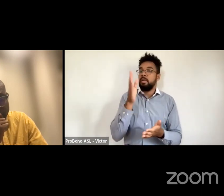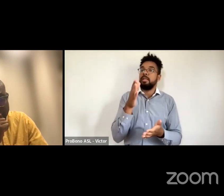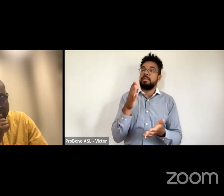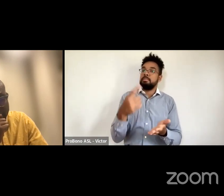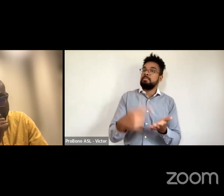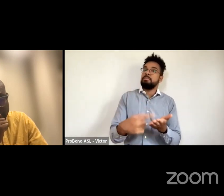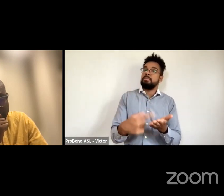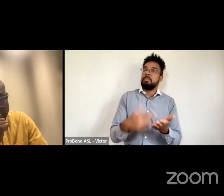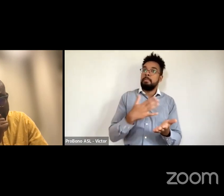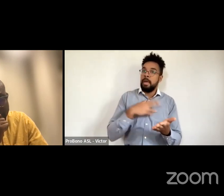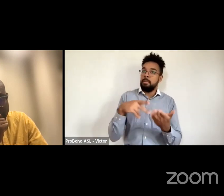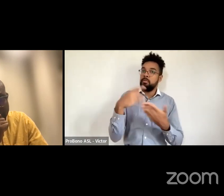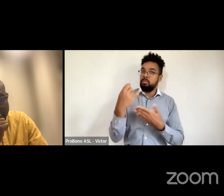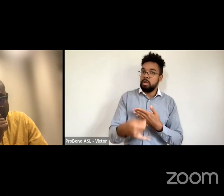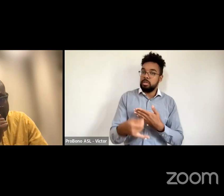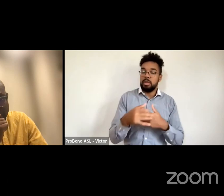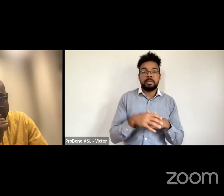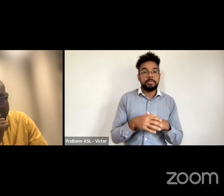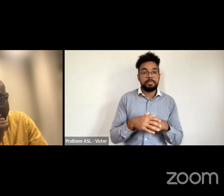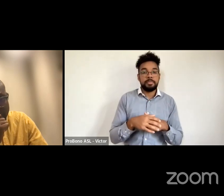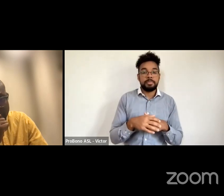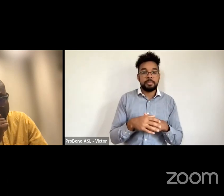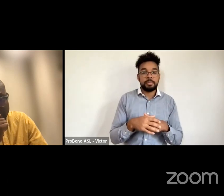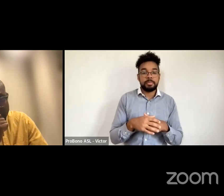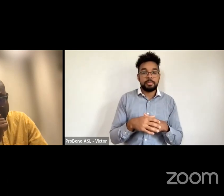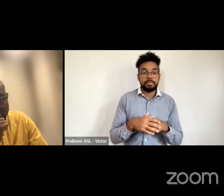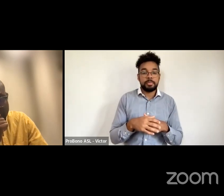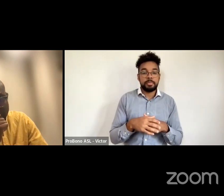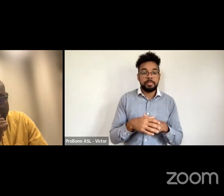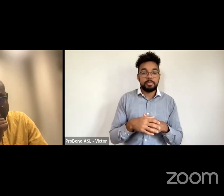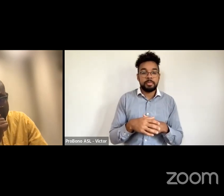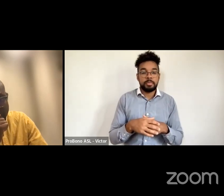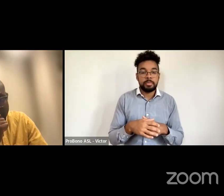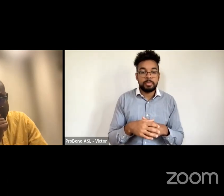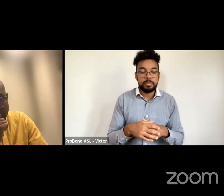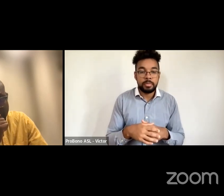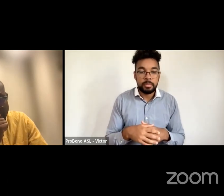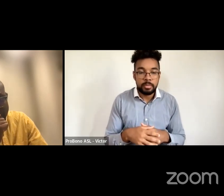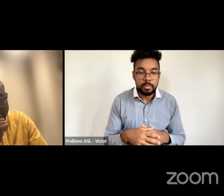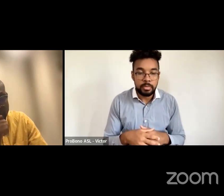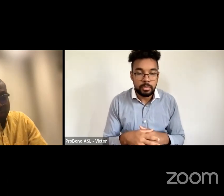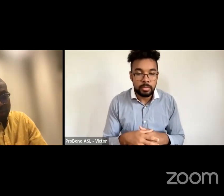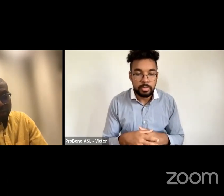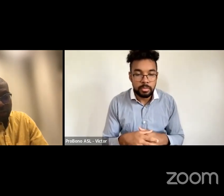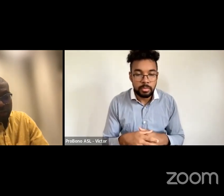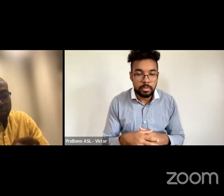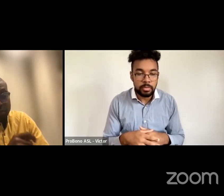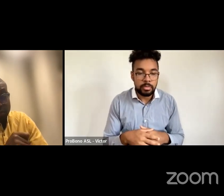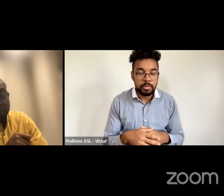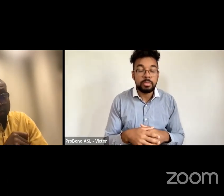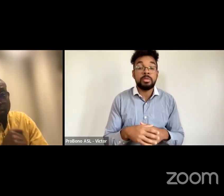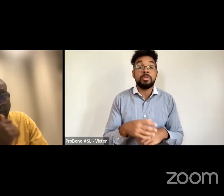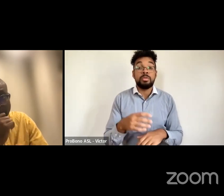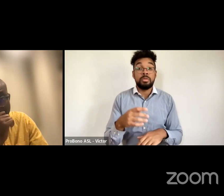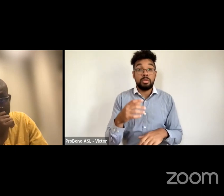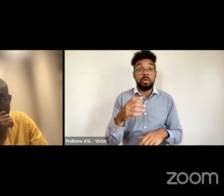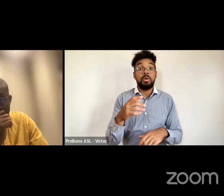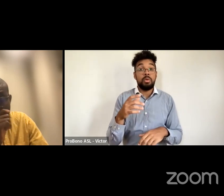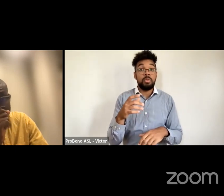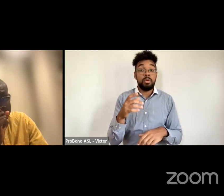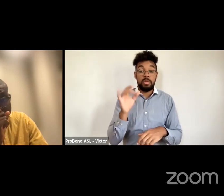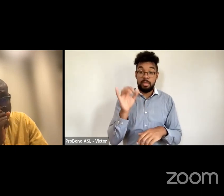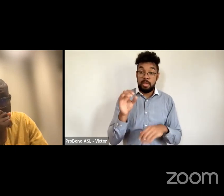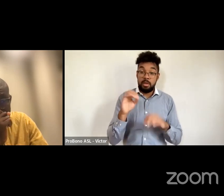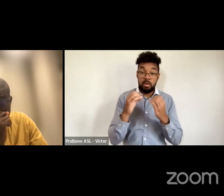and you can see them giving scholarship to the indigents of west africa to